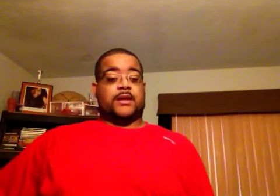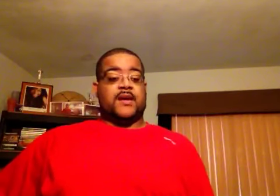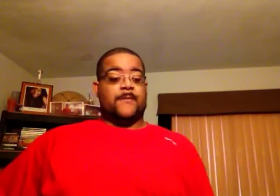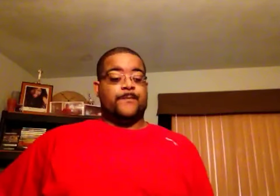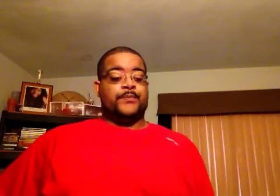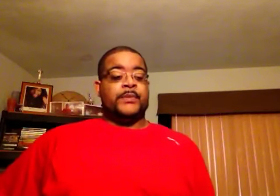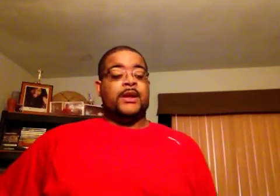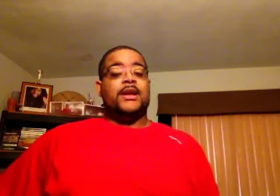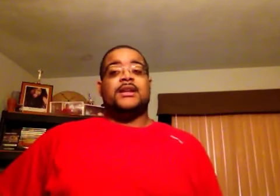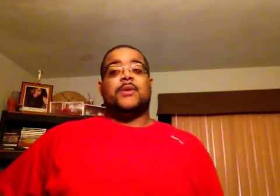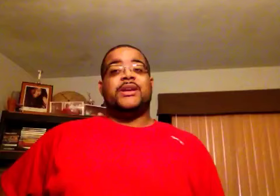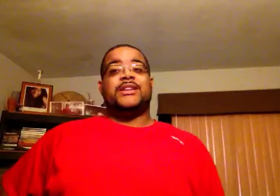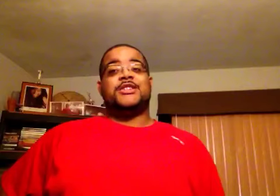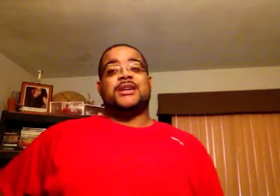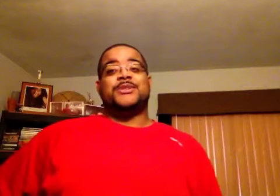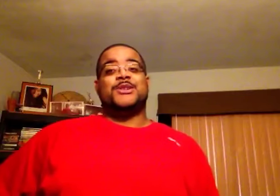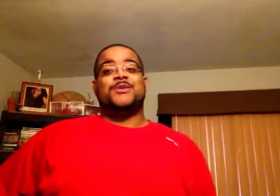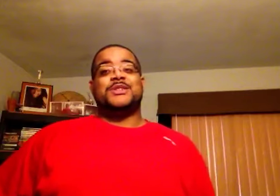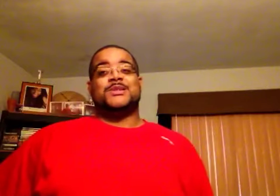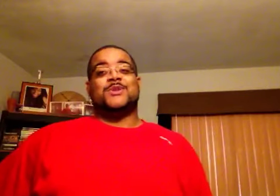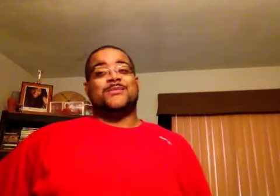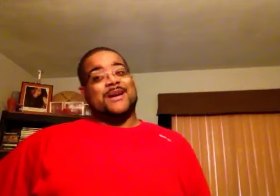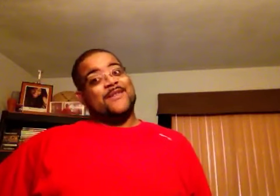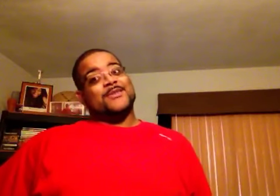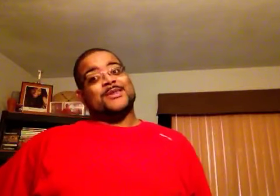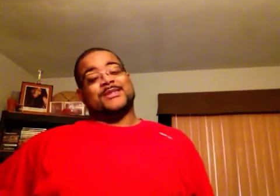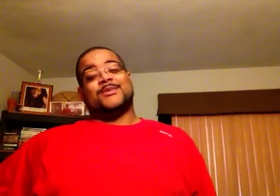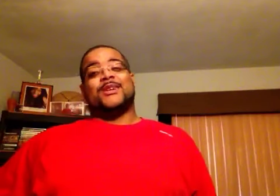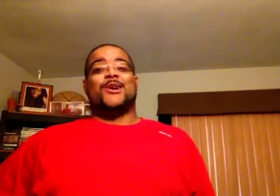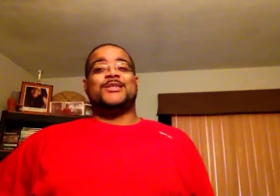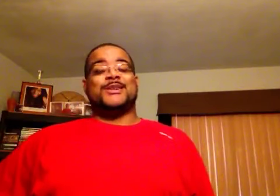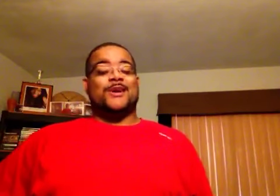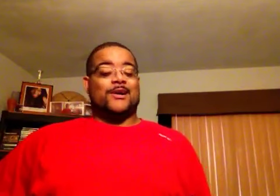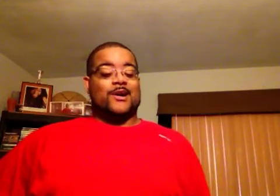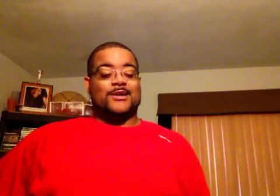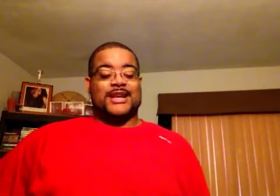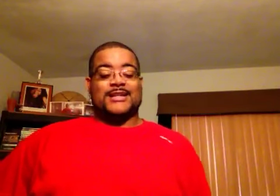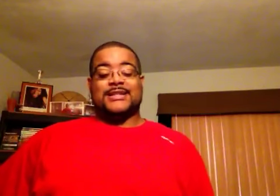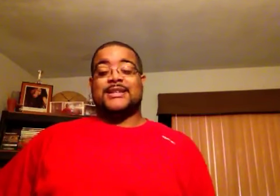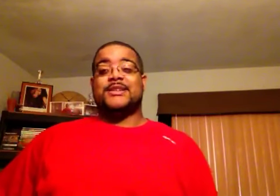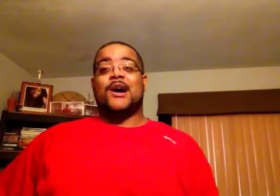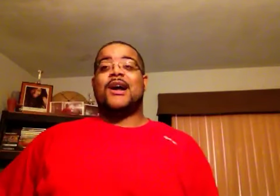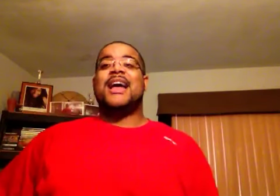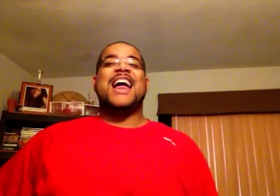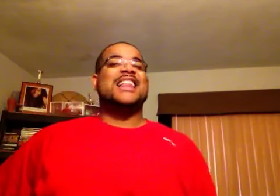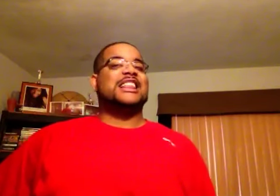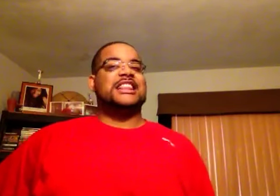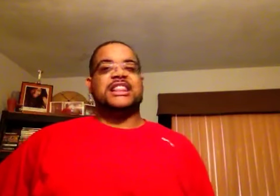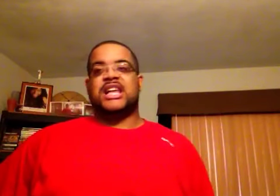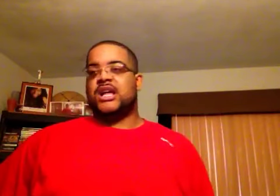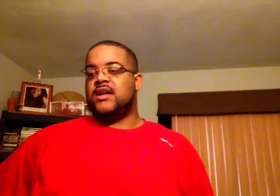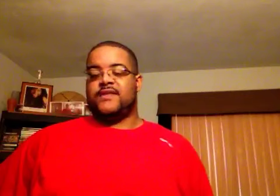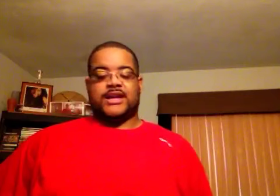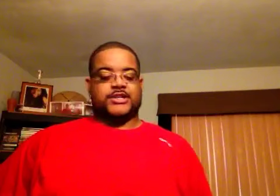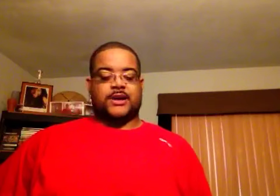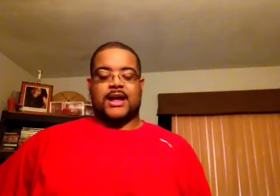that. Now when you get to track number two, which is one of my favorite songs, a current single out called Dancing in the Dark, love that track.